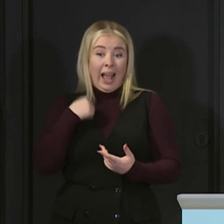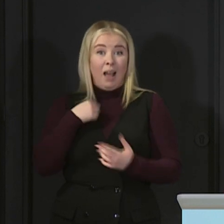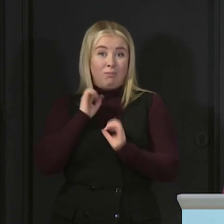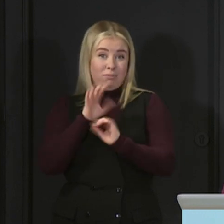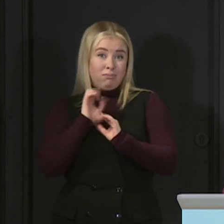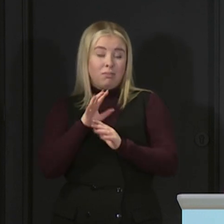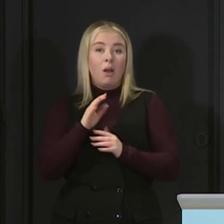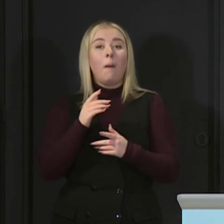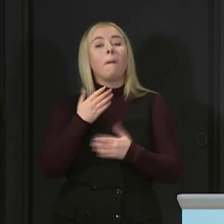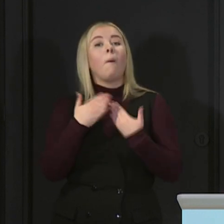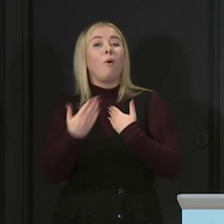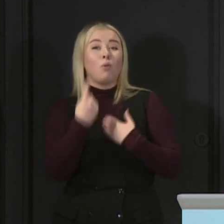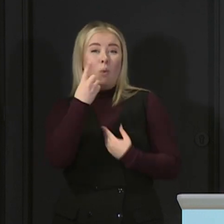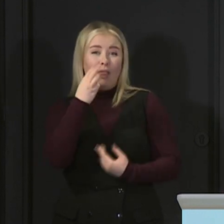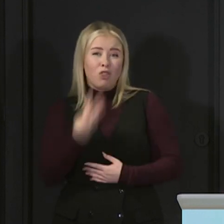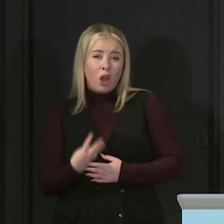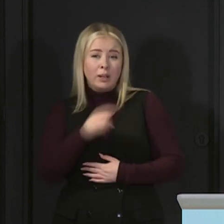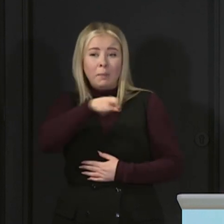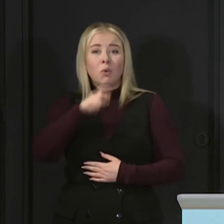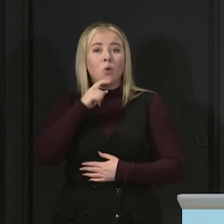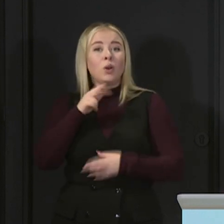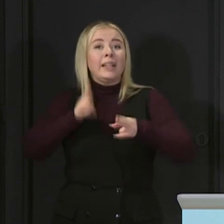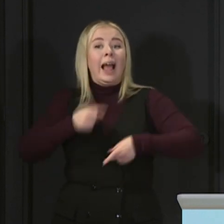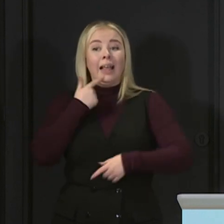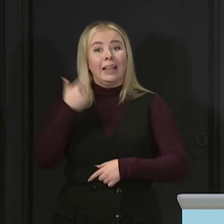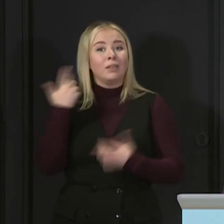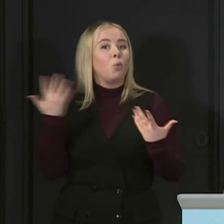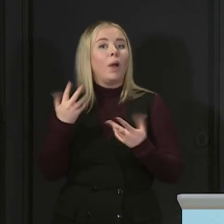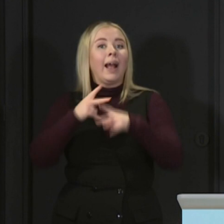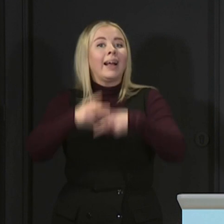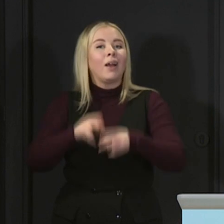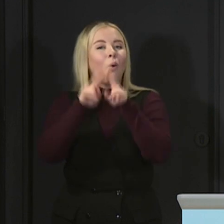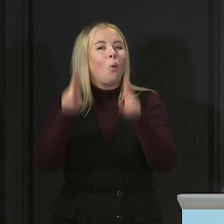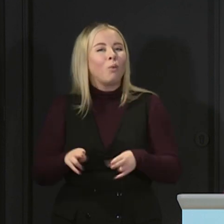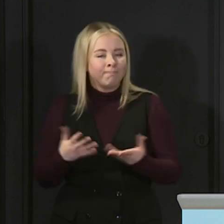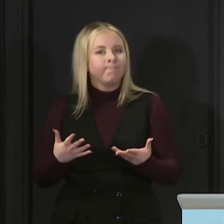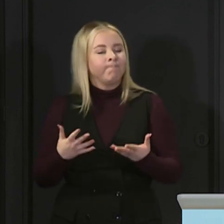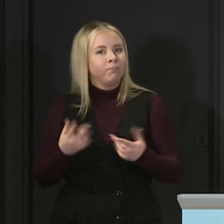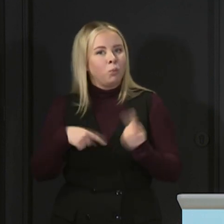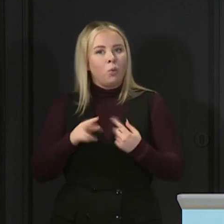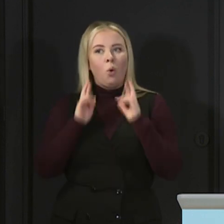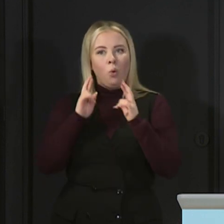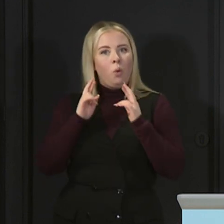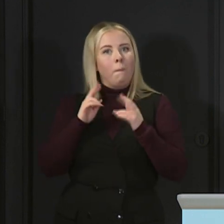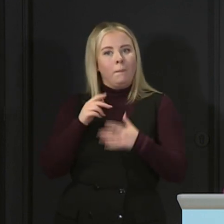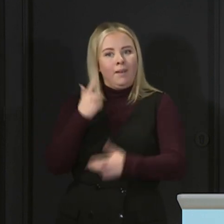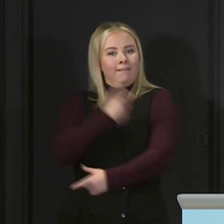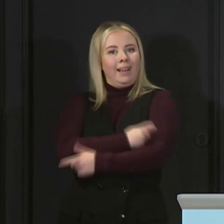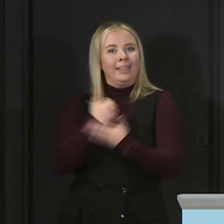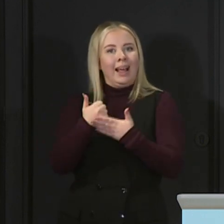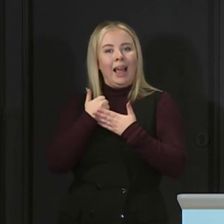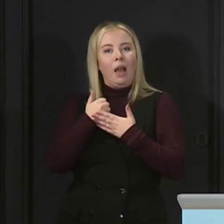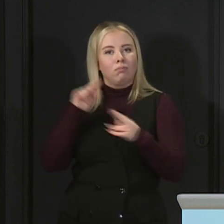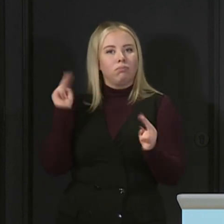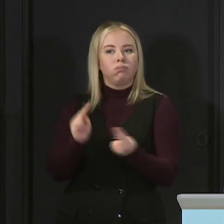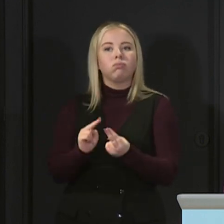COVID last week died in our care homes. And we very much hope that the vaccine will very soon start to significantly reduce the risk of care